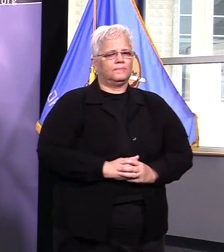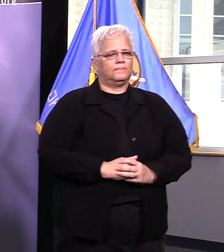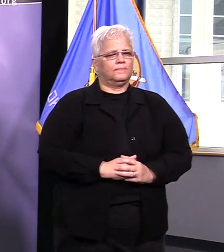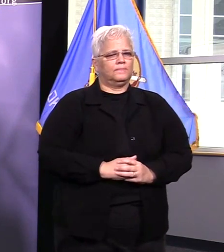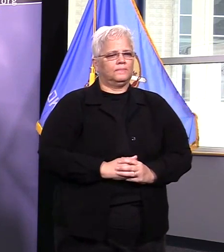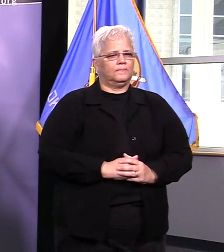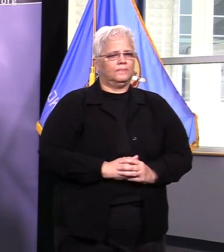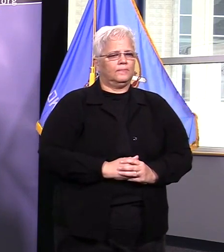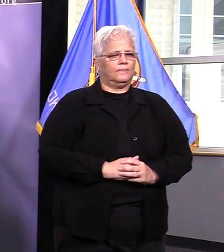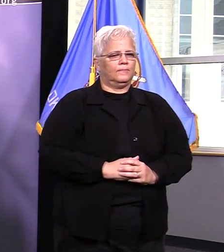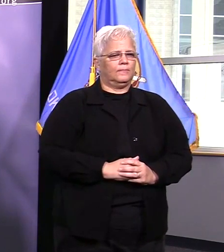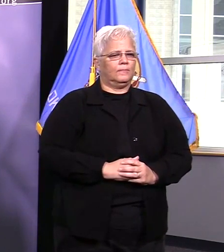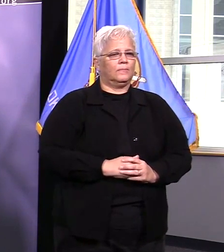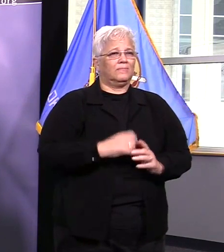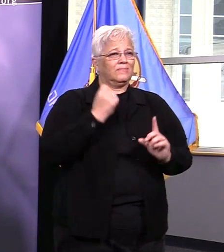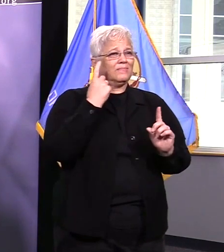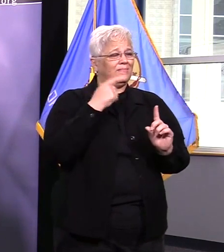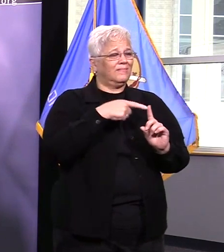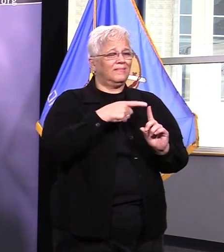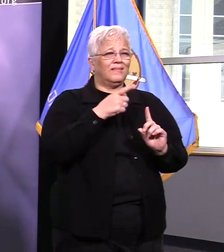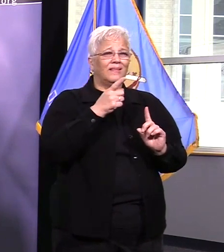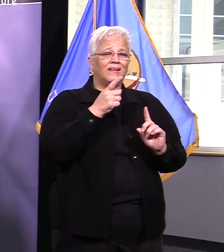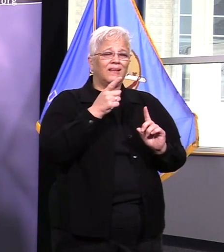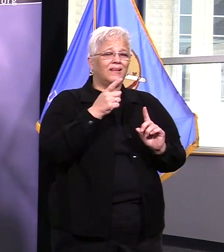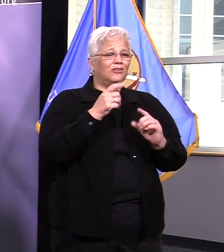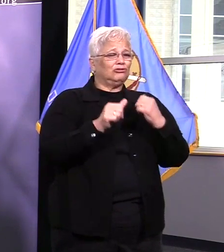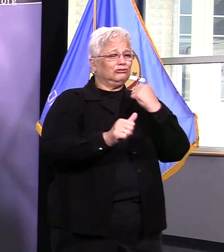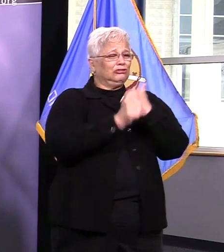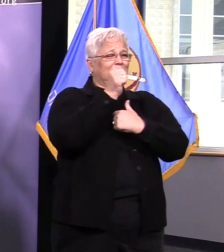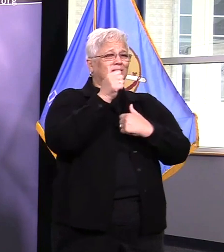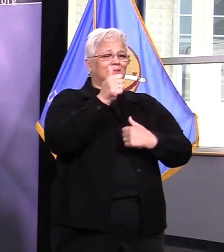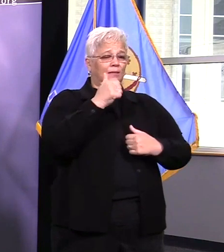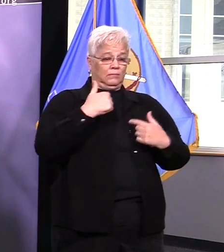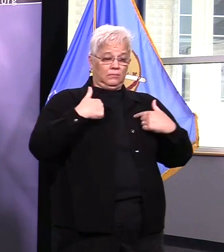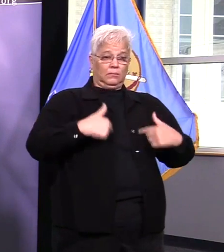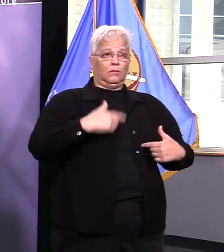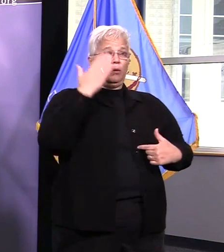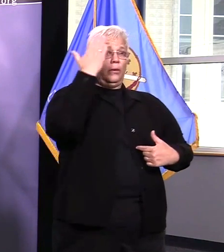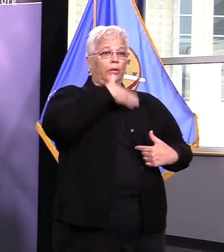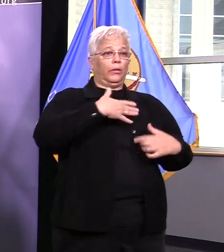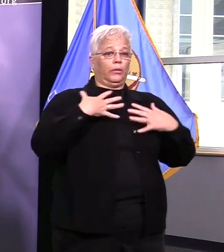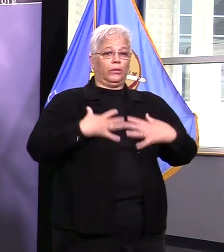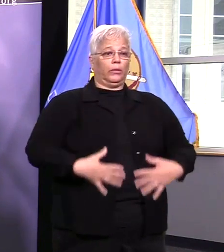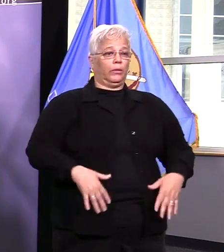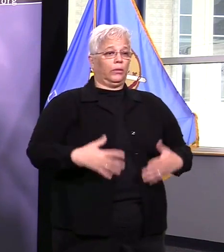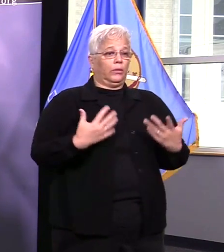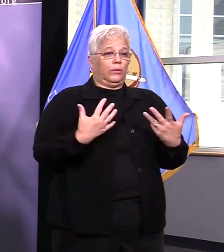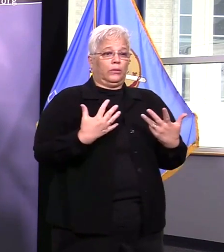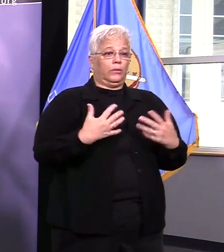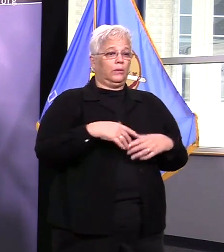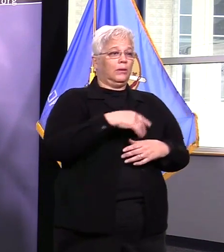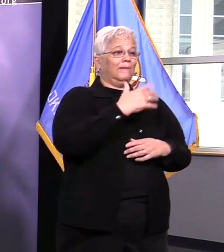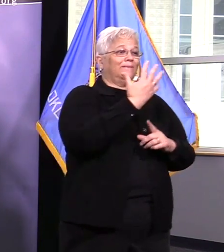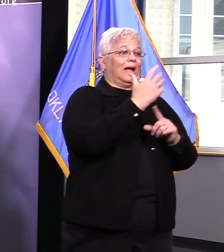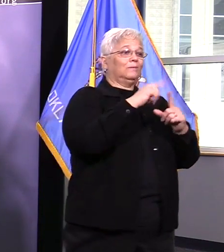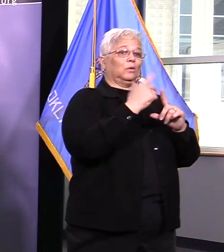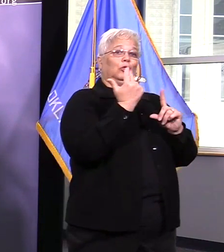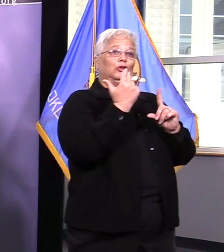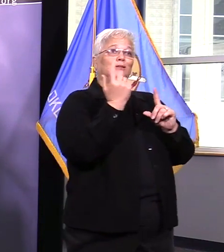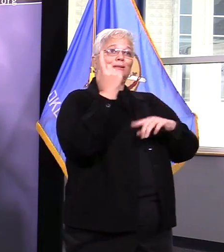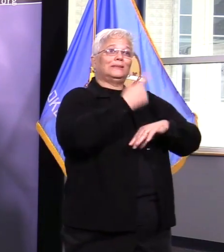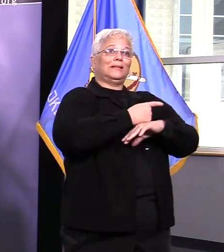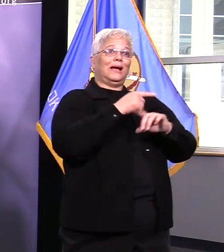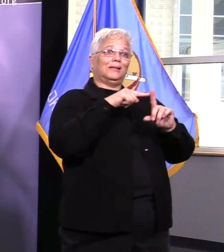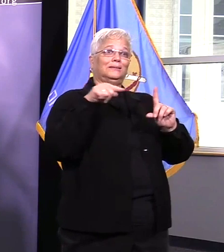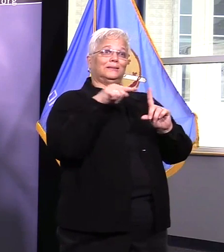days before they even have symptoms you think about all the people you care about would you want to be the person that is unknowingly making them